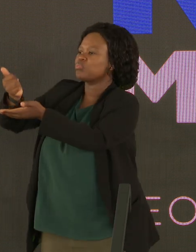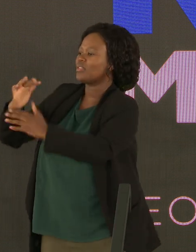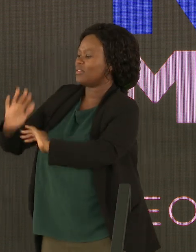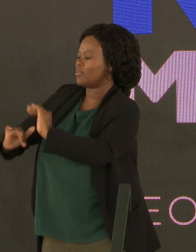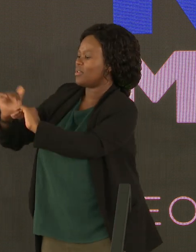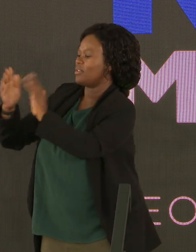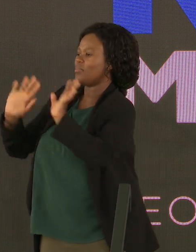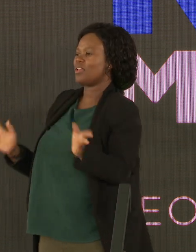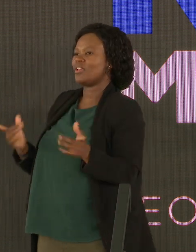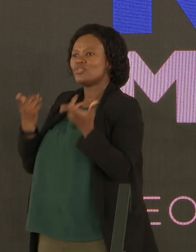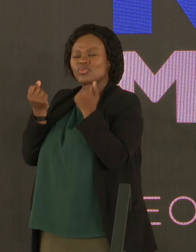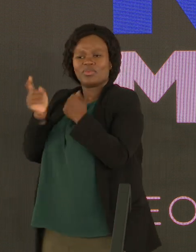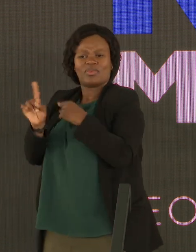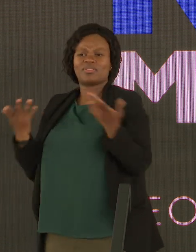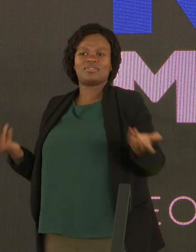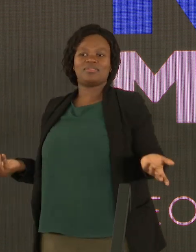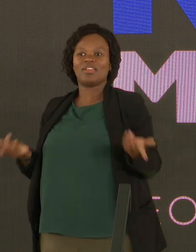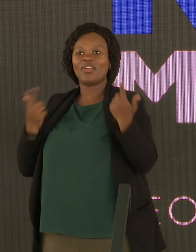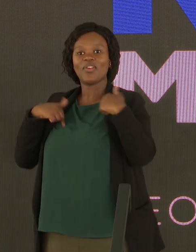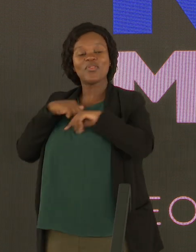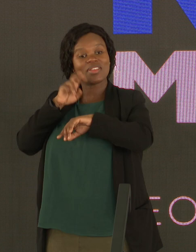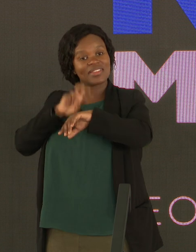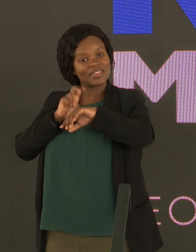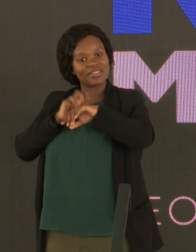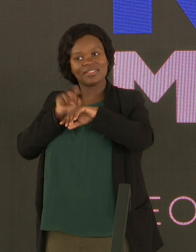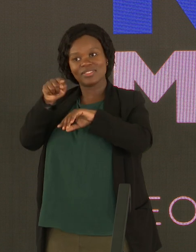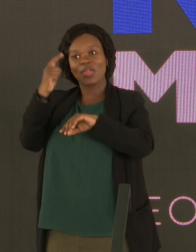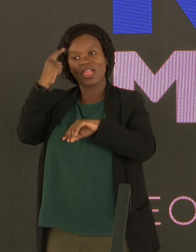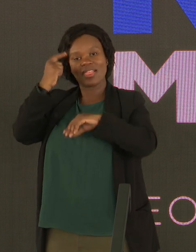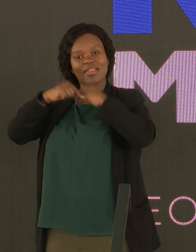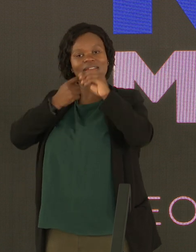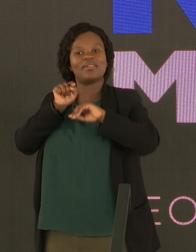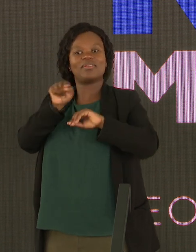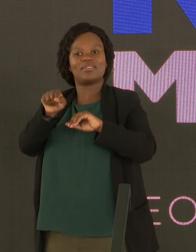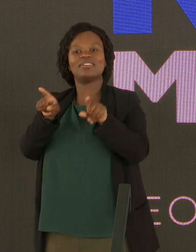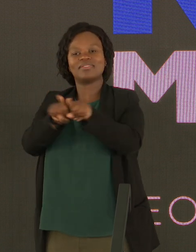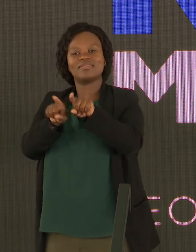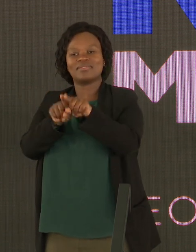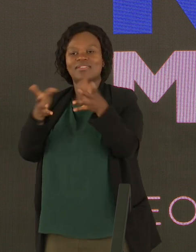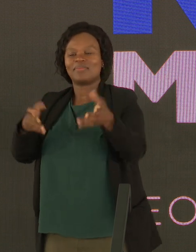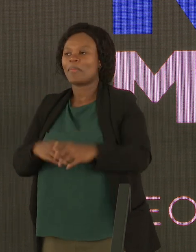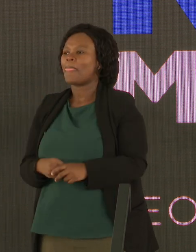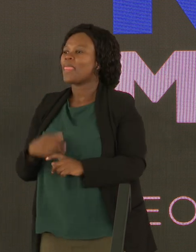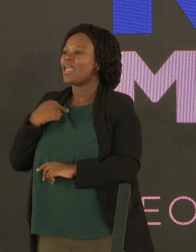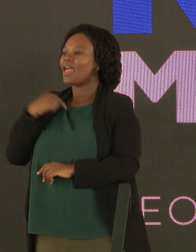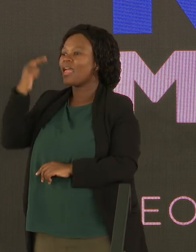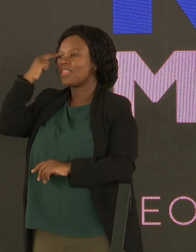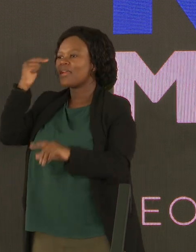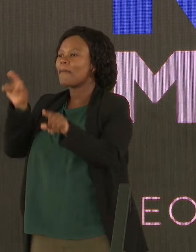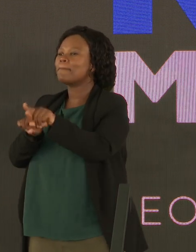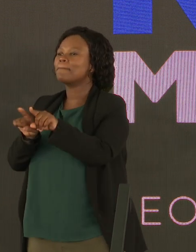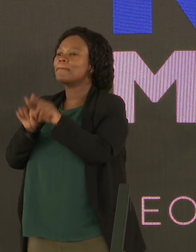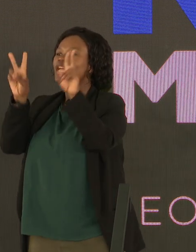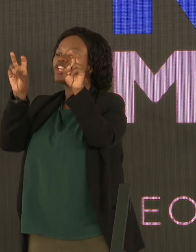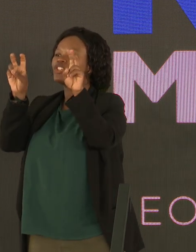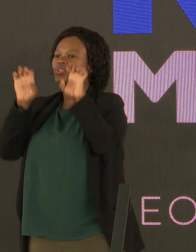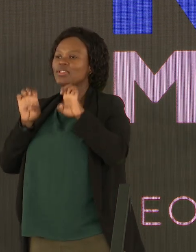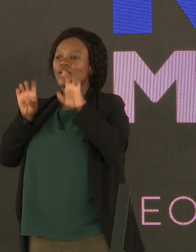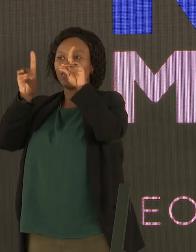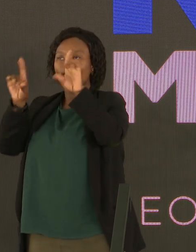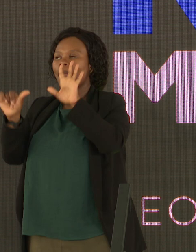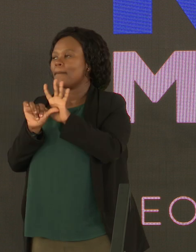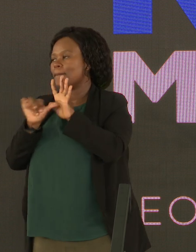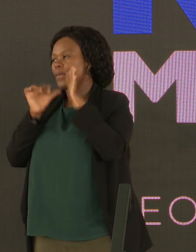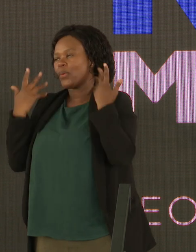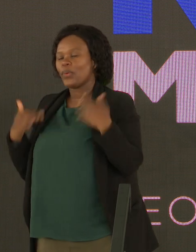are we doing then if we're doing that? So we need to consider that as well. I think also the issue of education is important